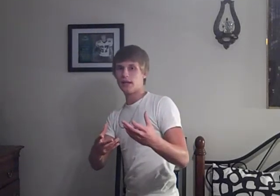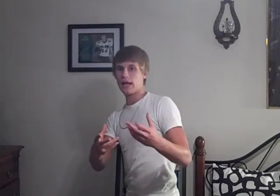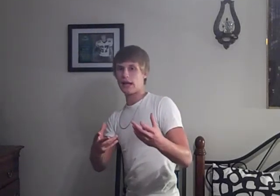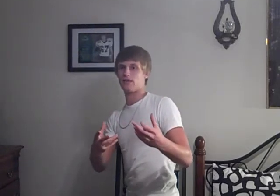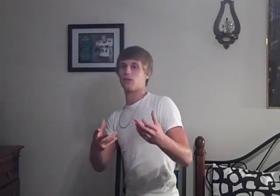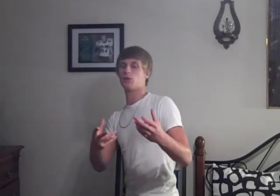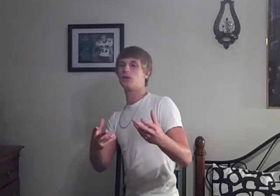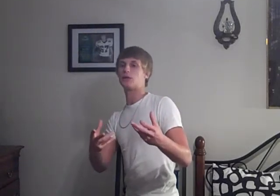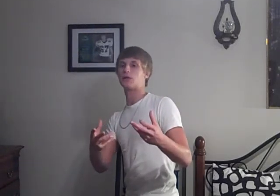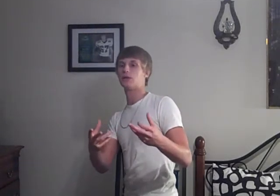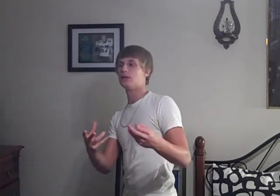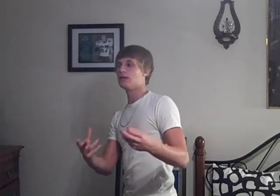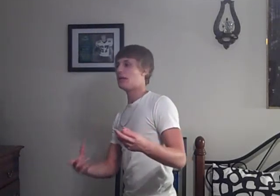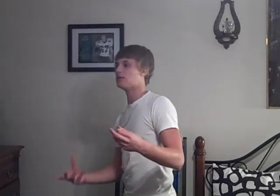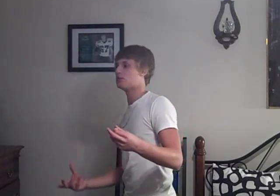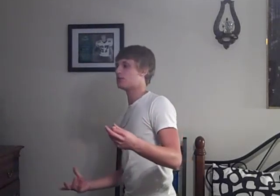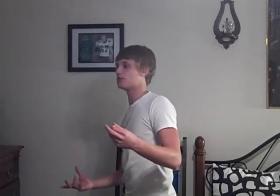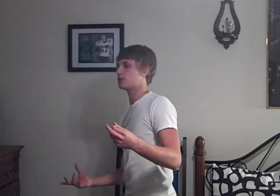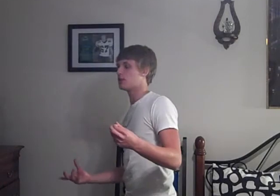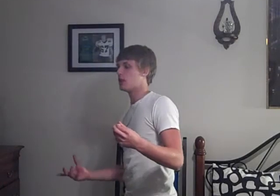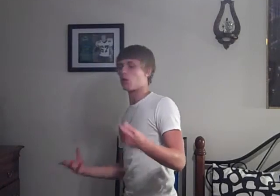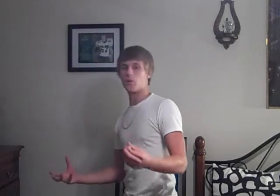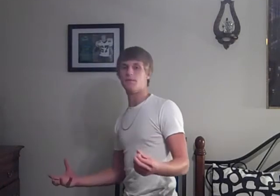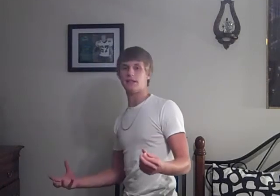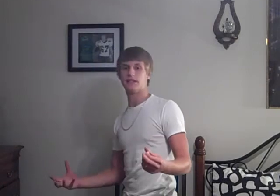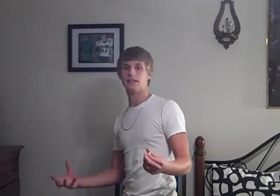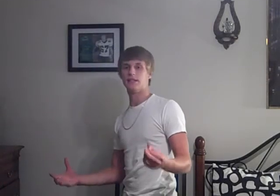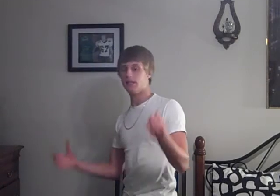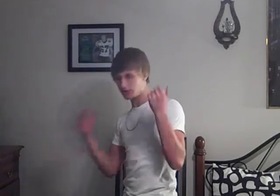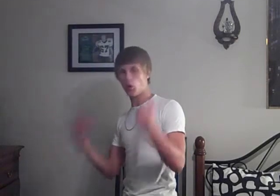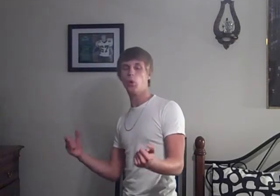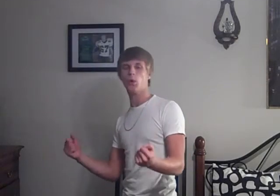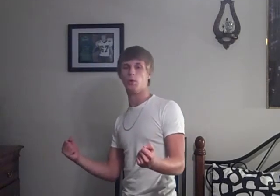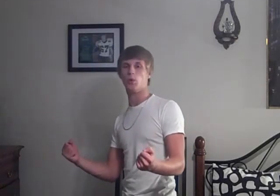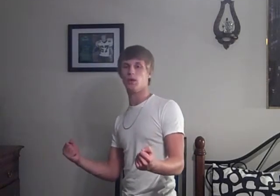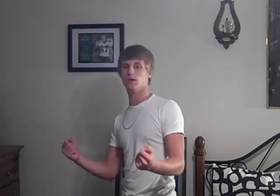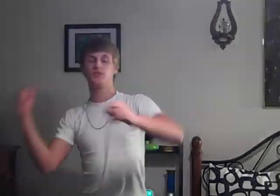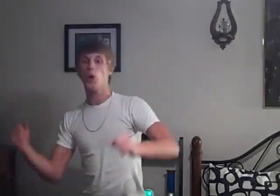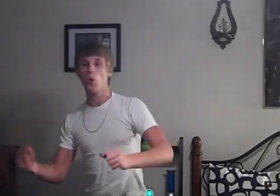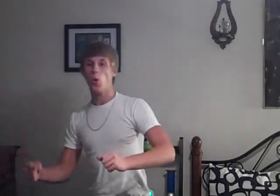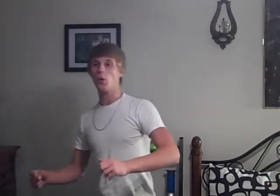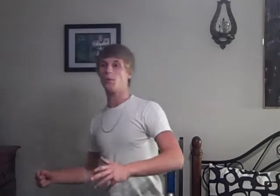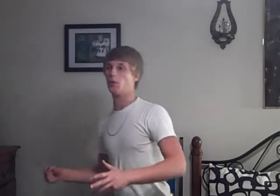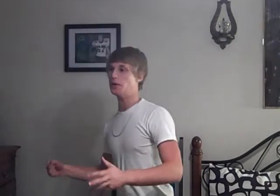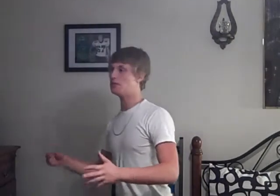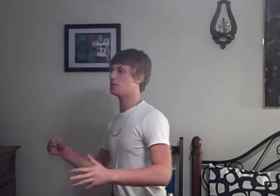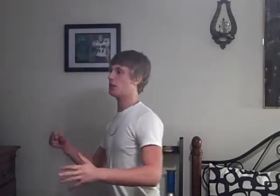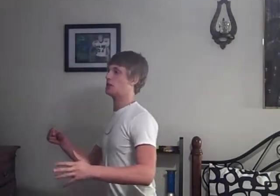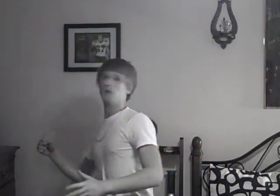And their look Is just Horrific It is horrible So horrible It is like